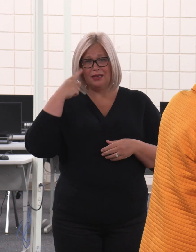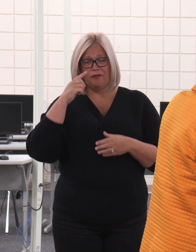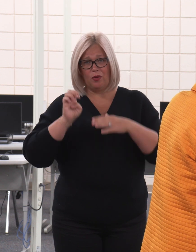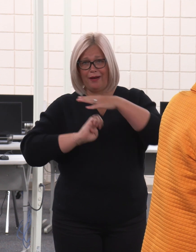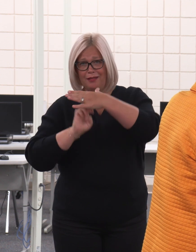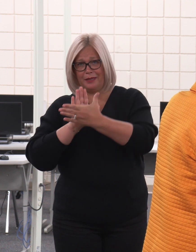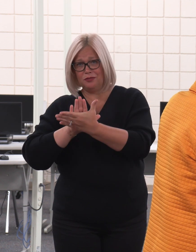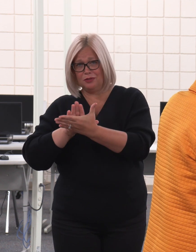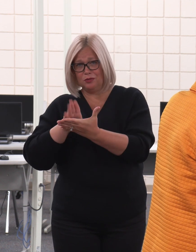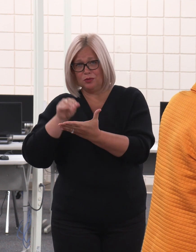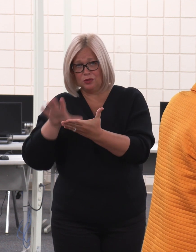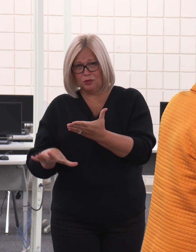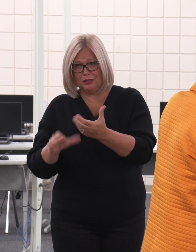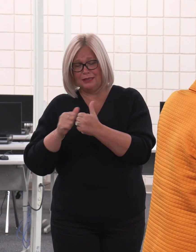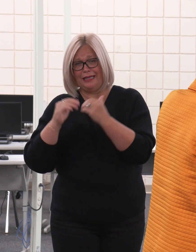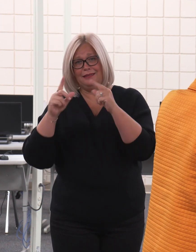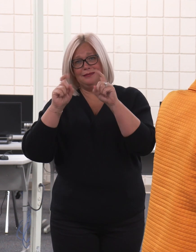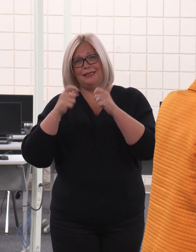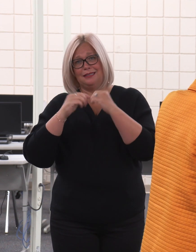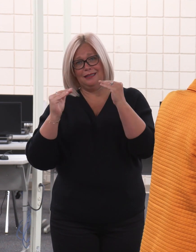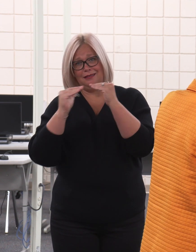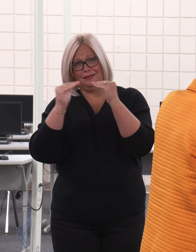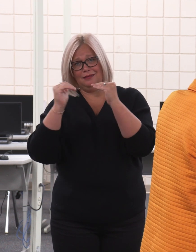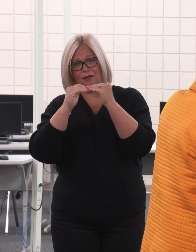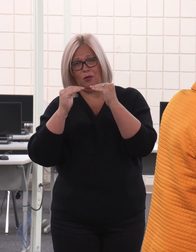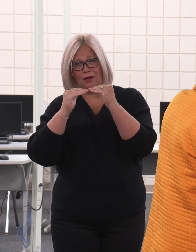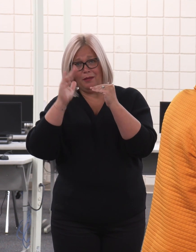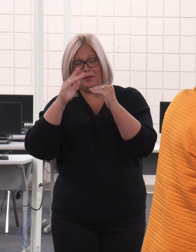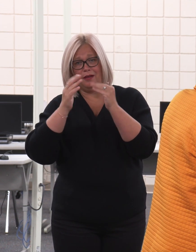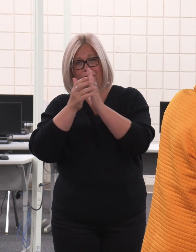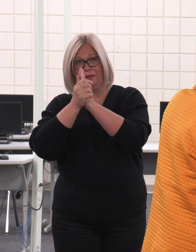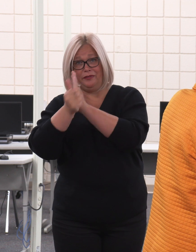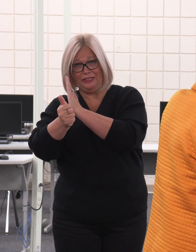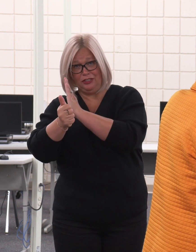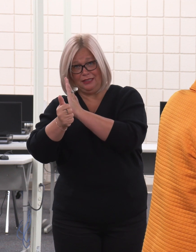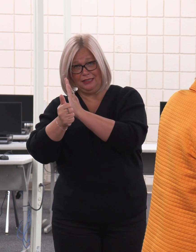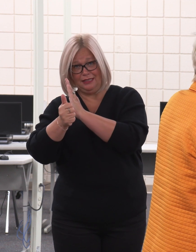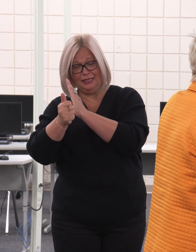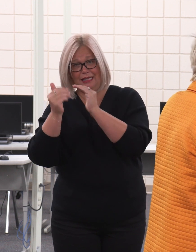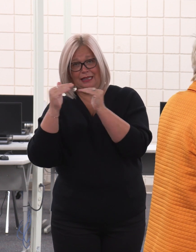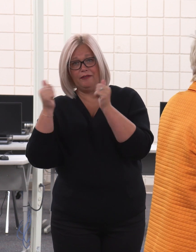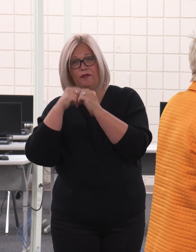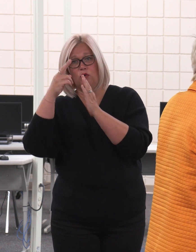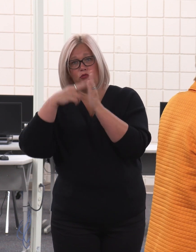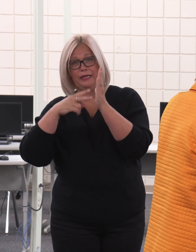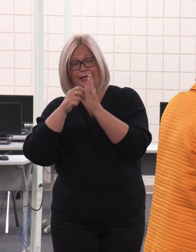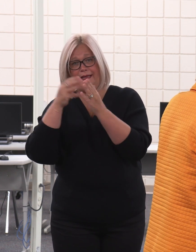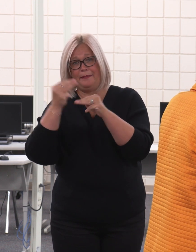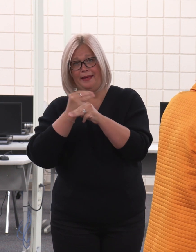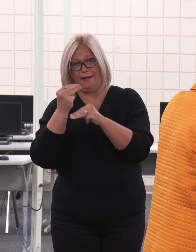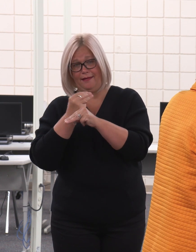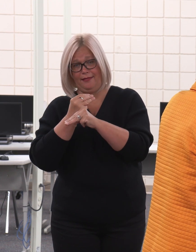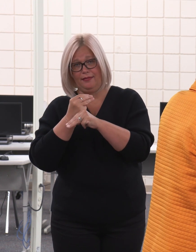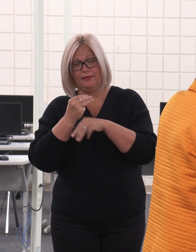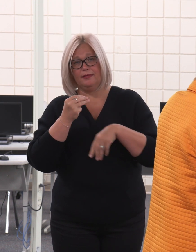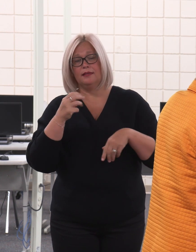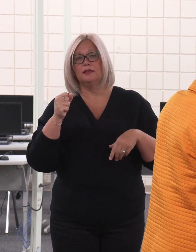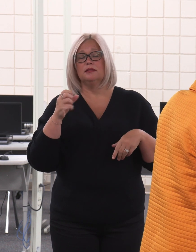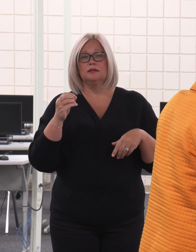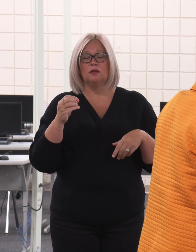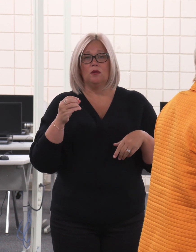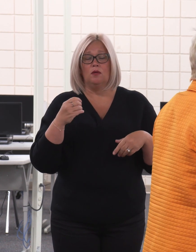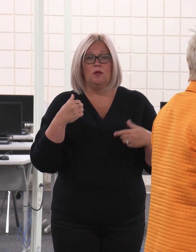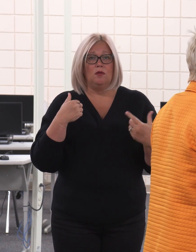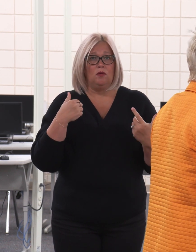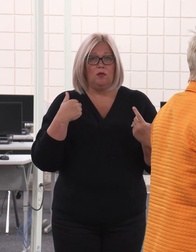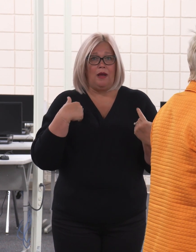are at or above for proficiency, for the proficiency level for reading and math. So, I